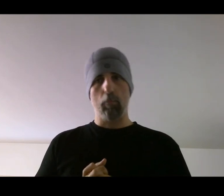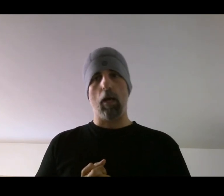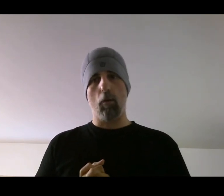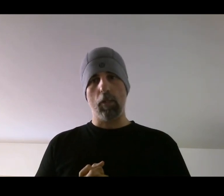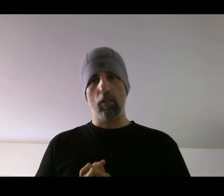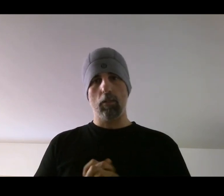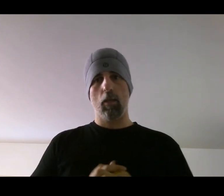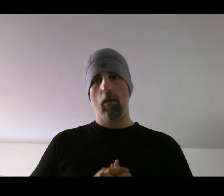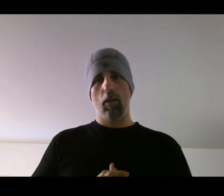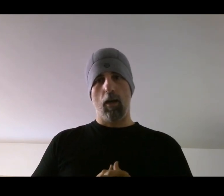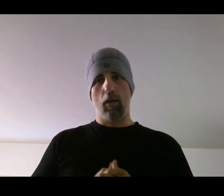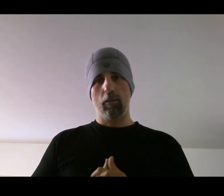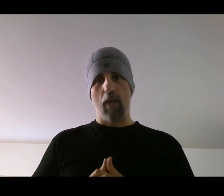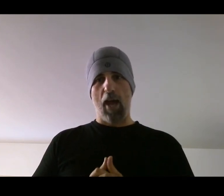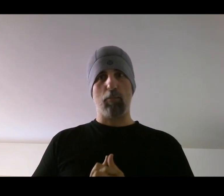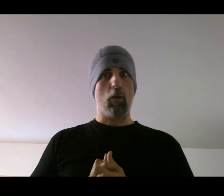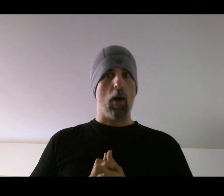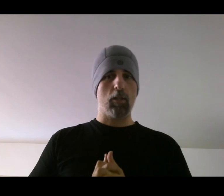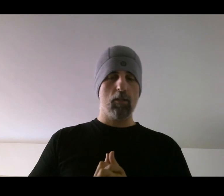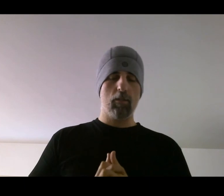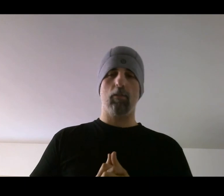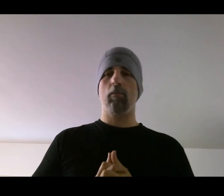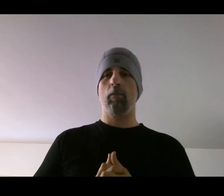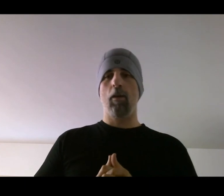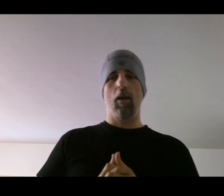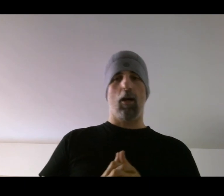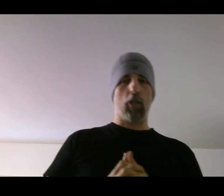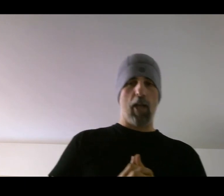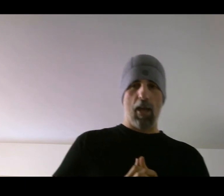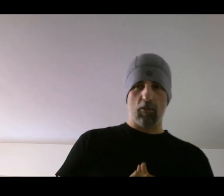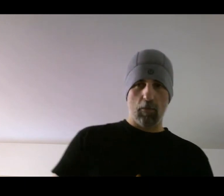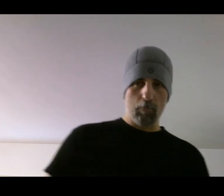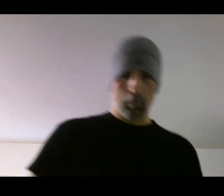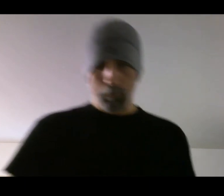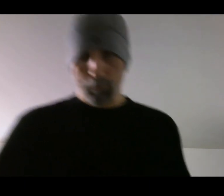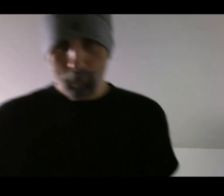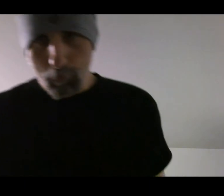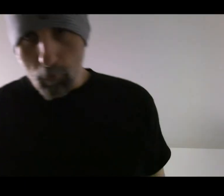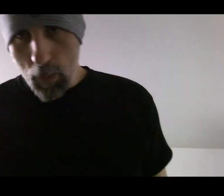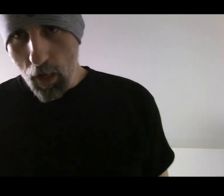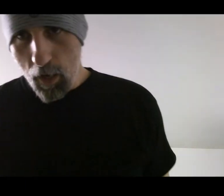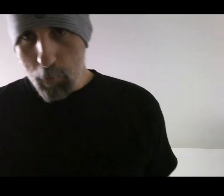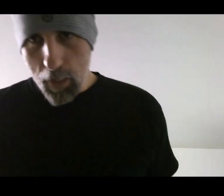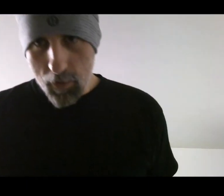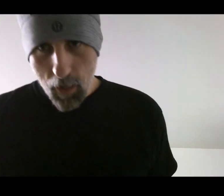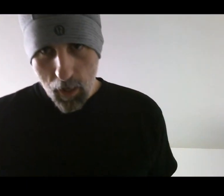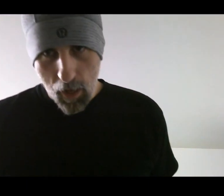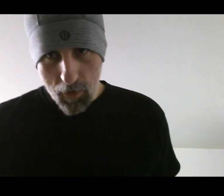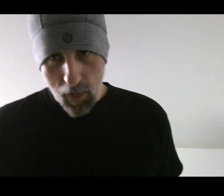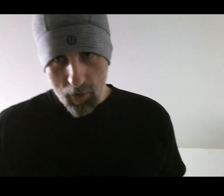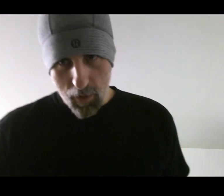by all means, ask me questions and I'll try and answer them. But I think that's it.